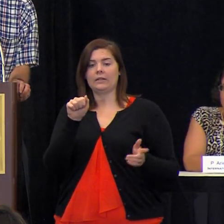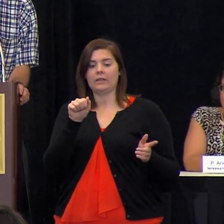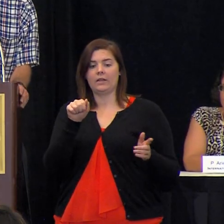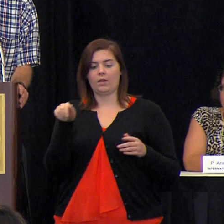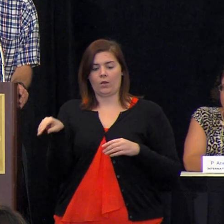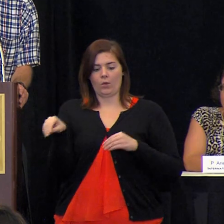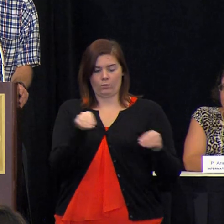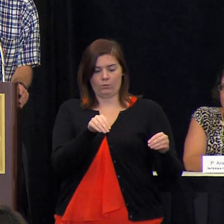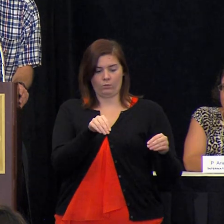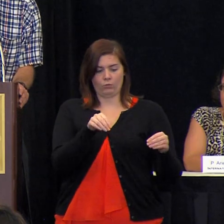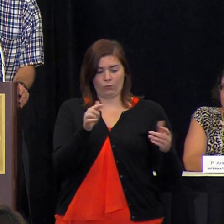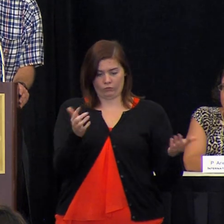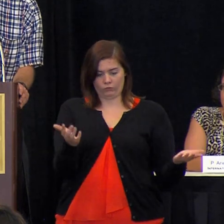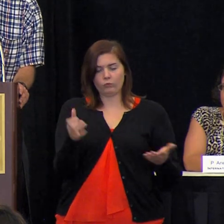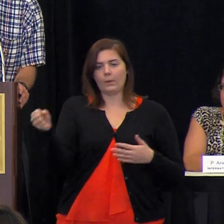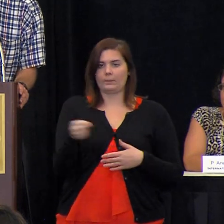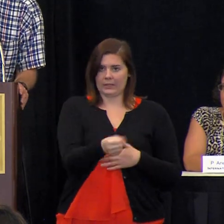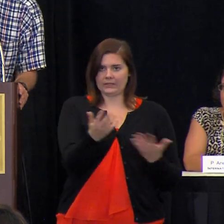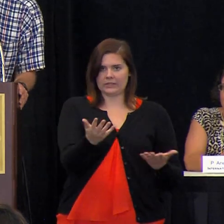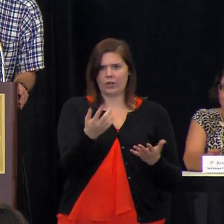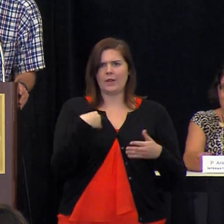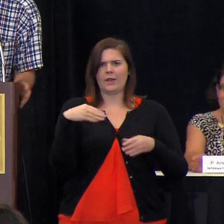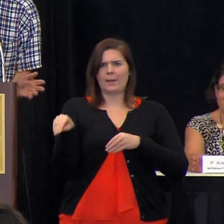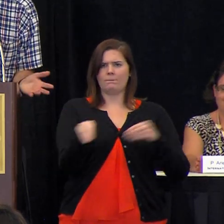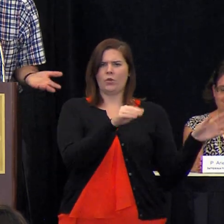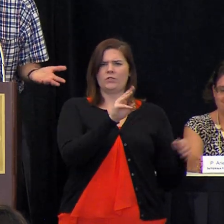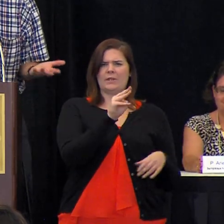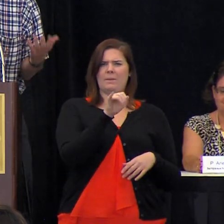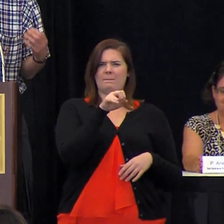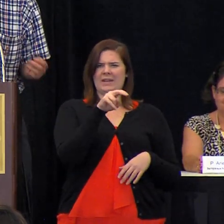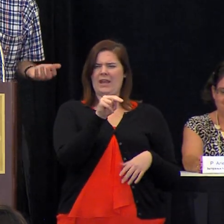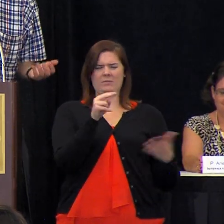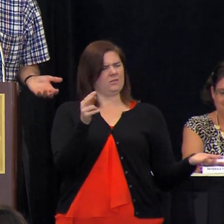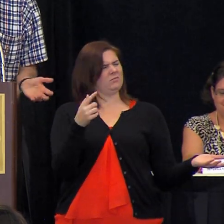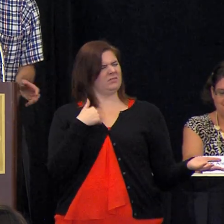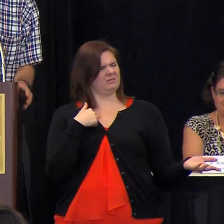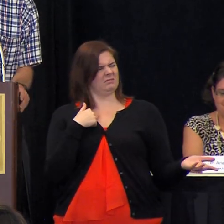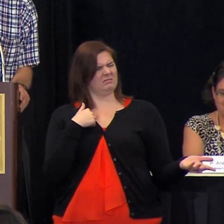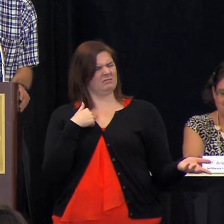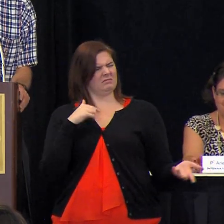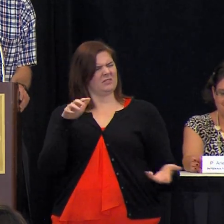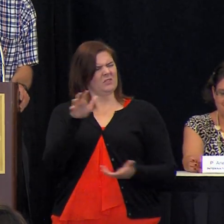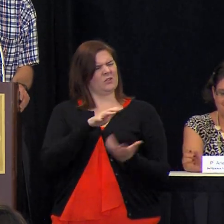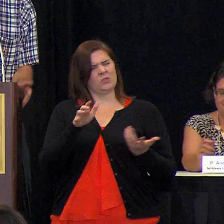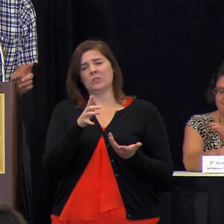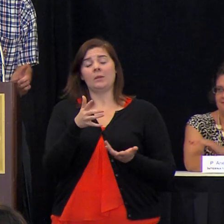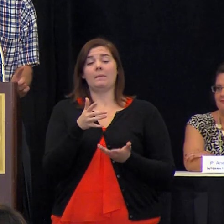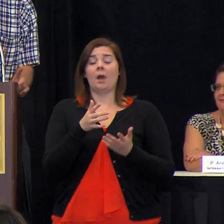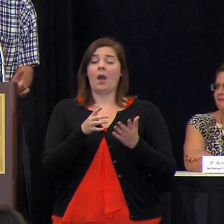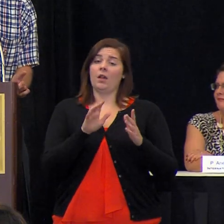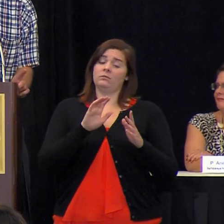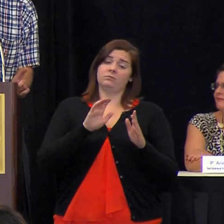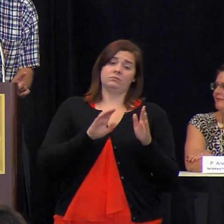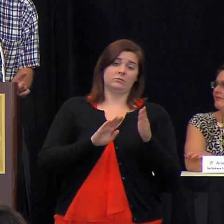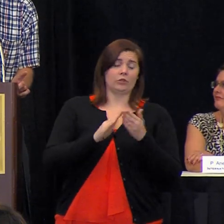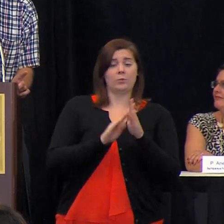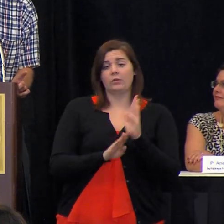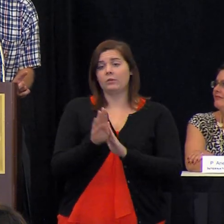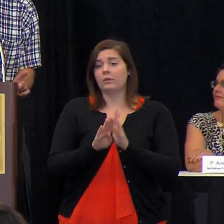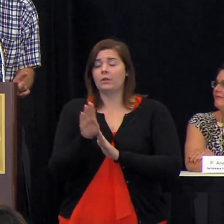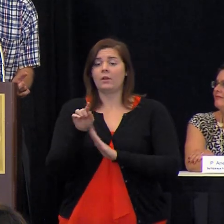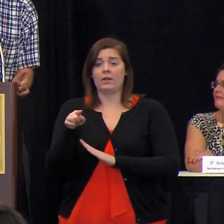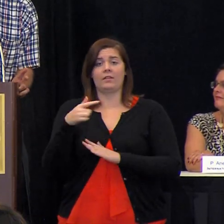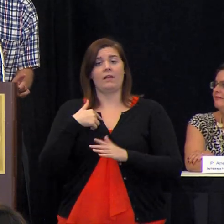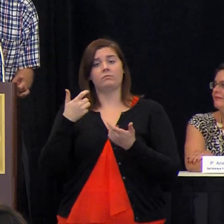moved to minneapolis which doesn't make sense to me because it's cold but that's where the community has developed minneapolis is the largest